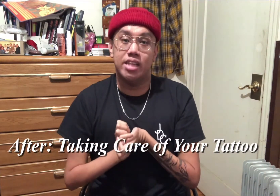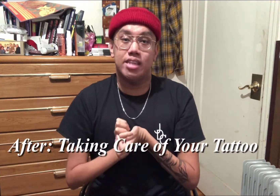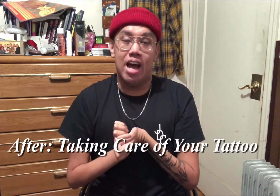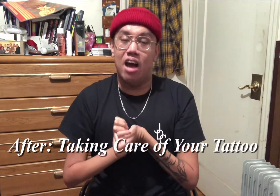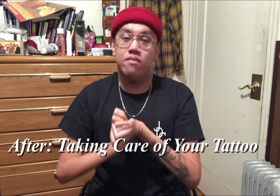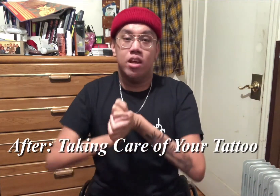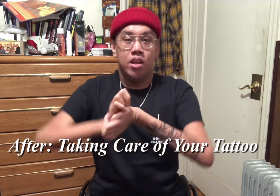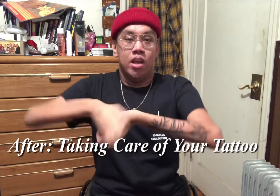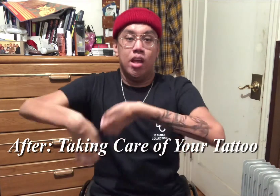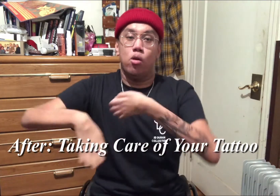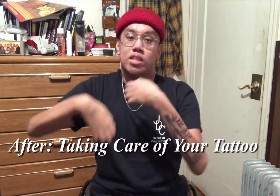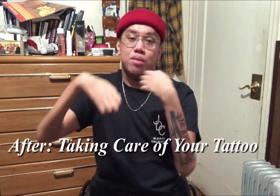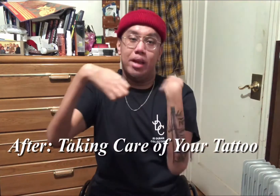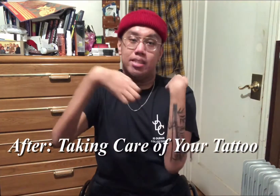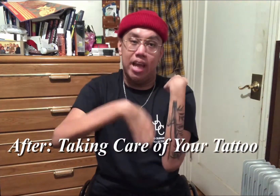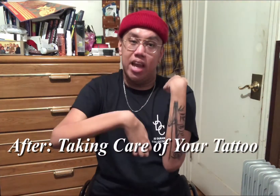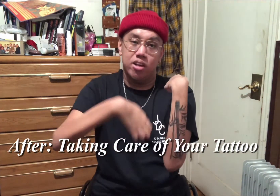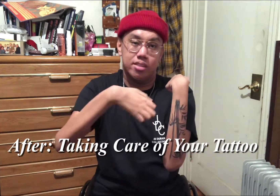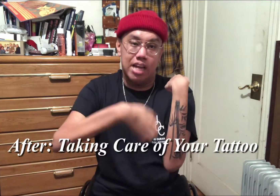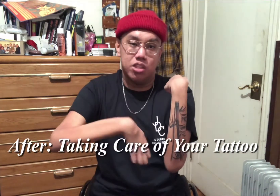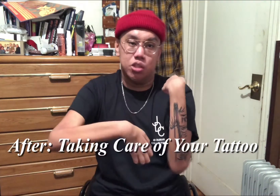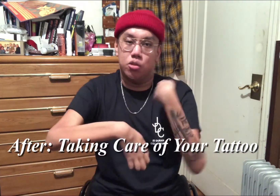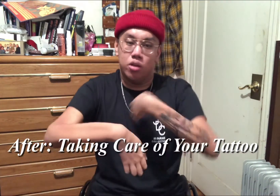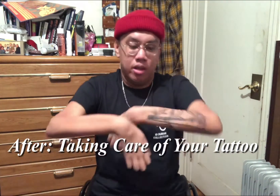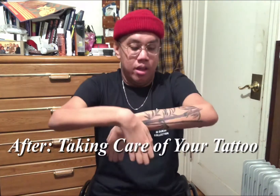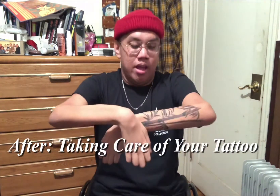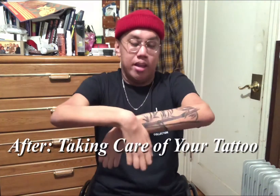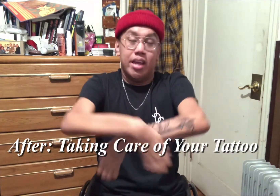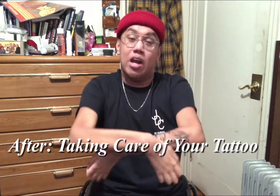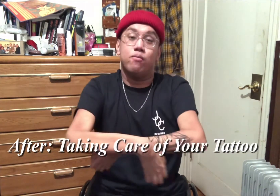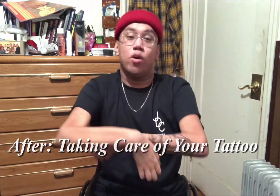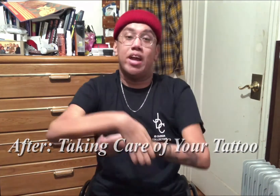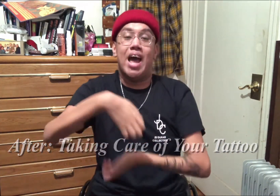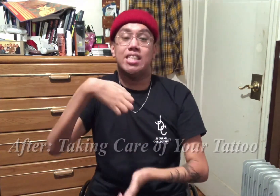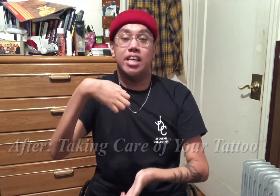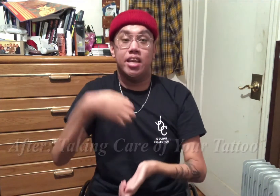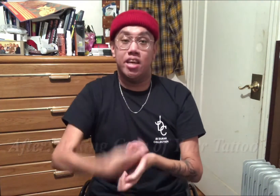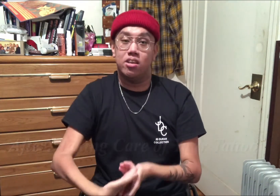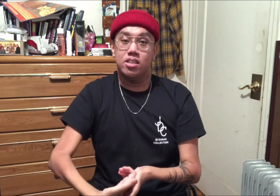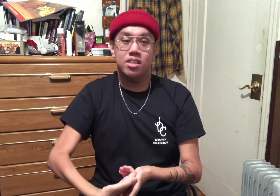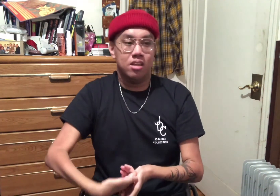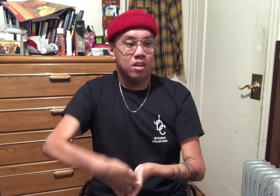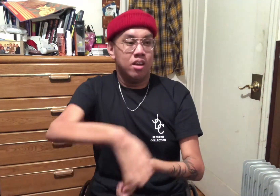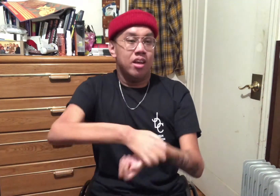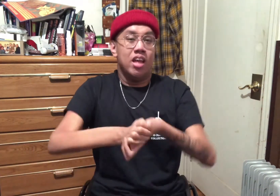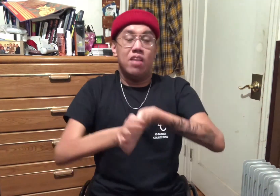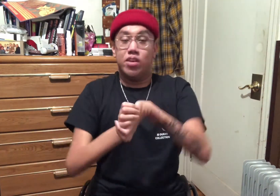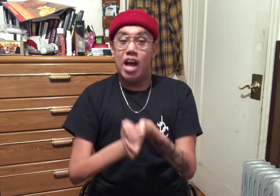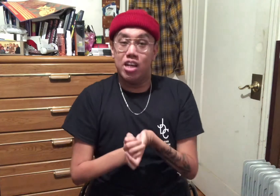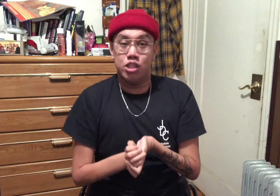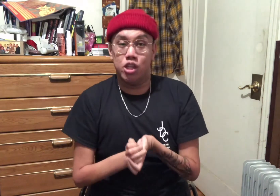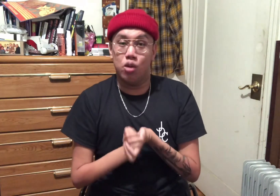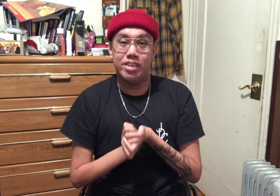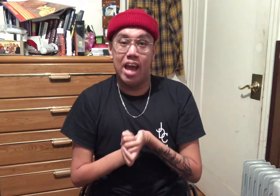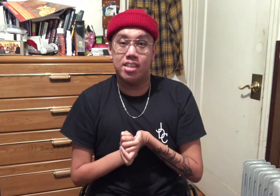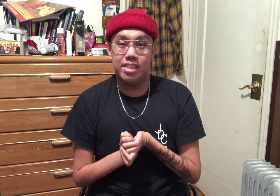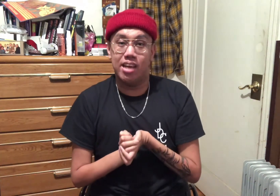to have in order to maintain your tattoo and care for it as it heals. If you're not sure what that entails,